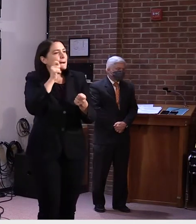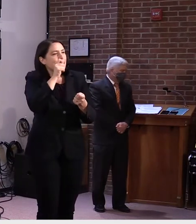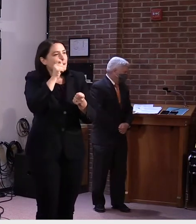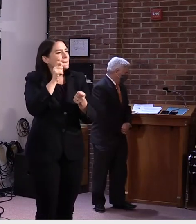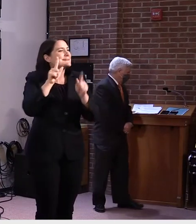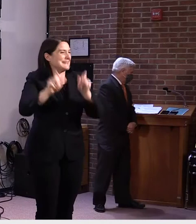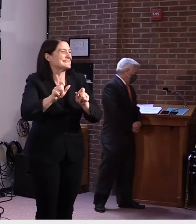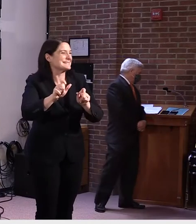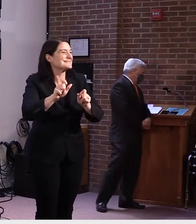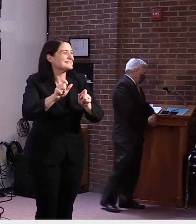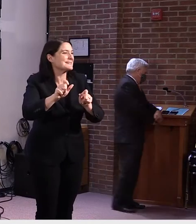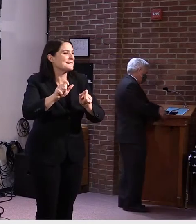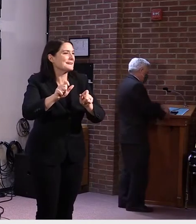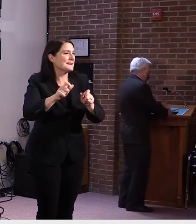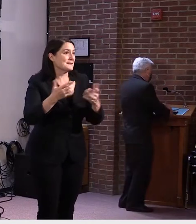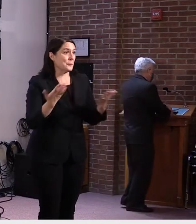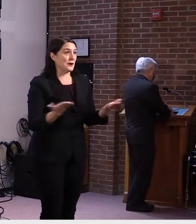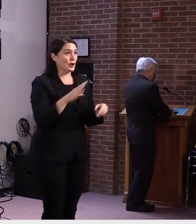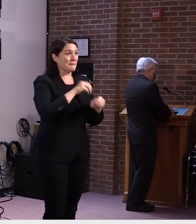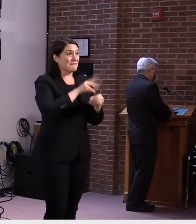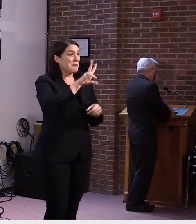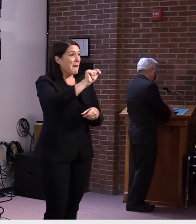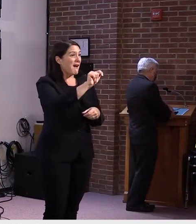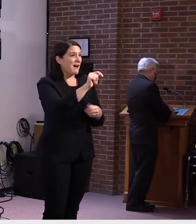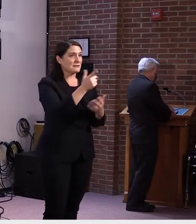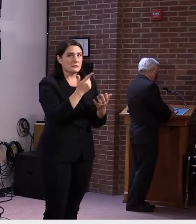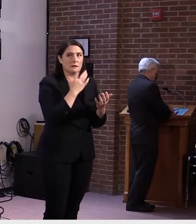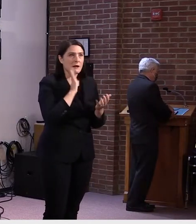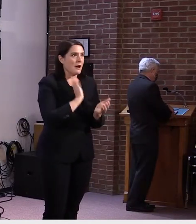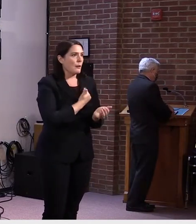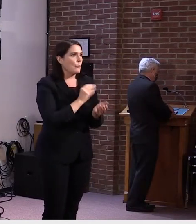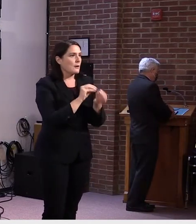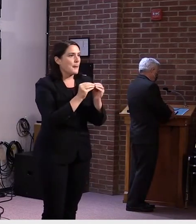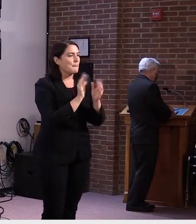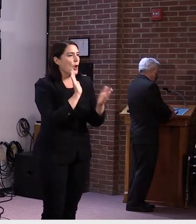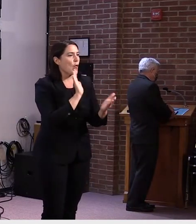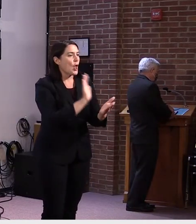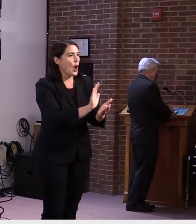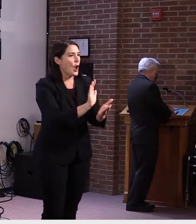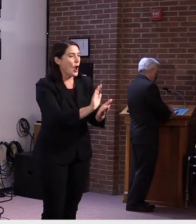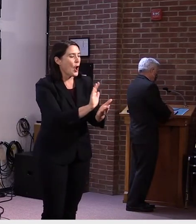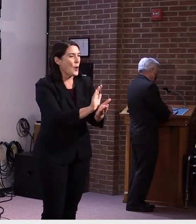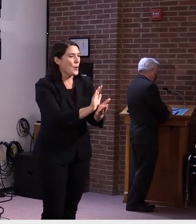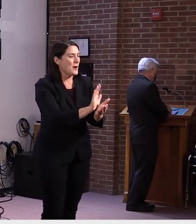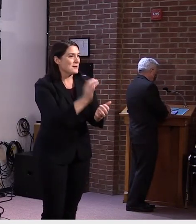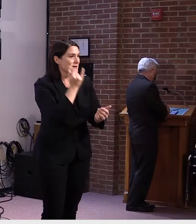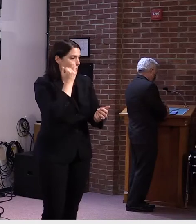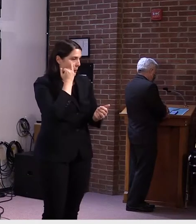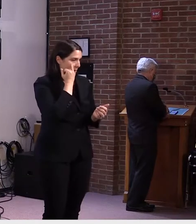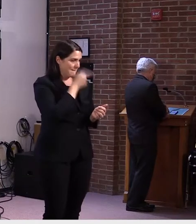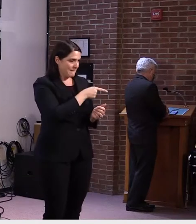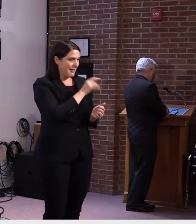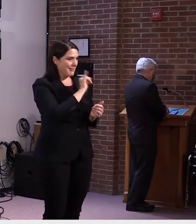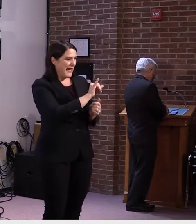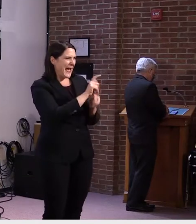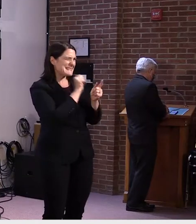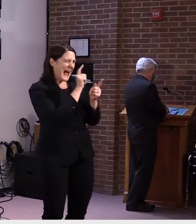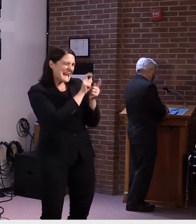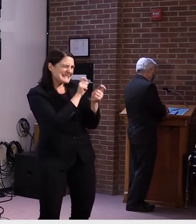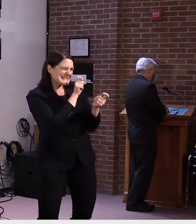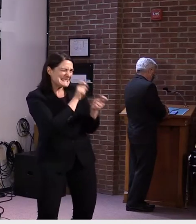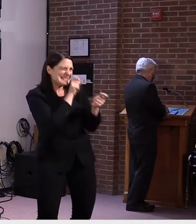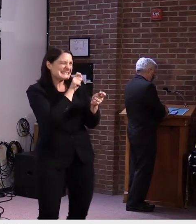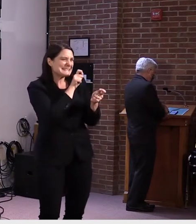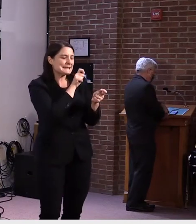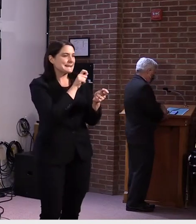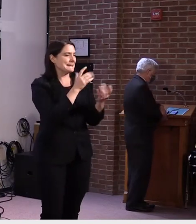very low prevalence of, uh, virus currently, tests that have low sensitivity, um, don't become